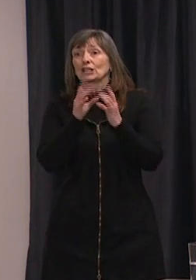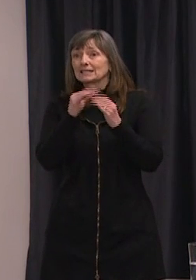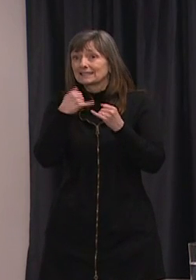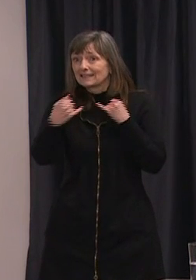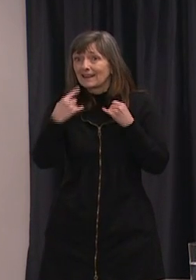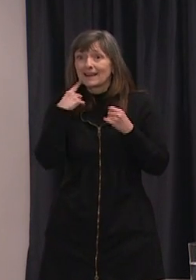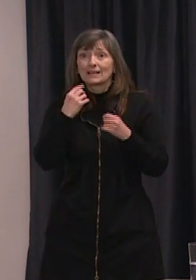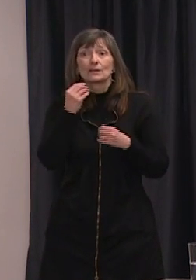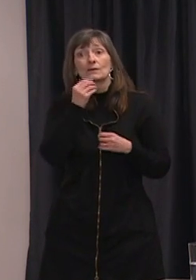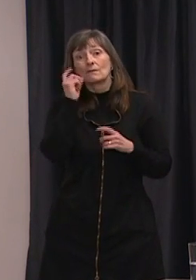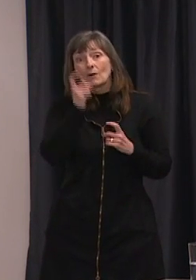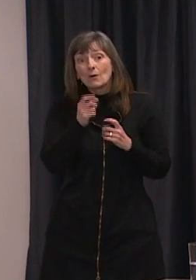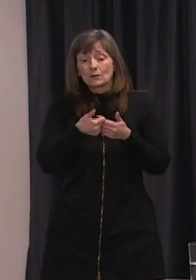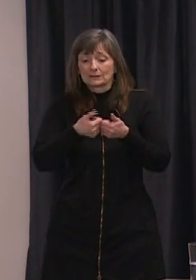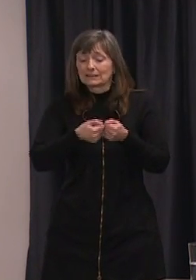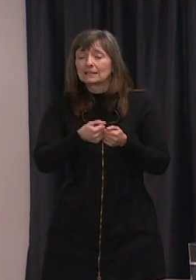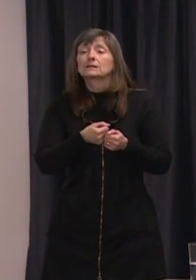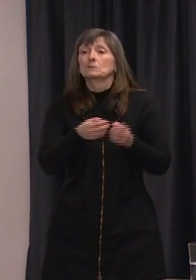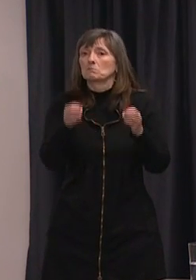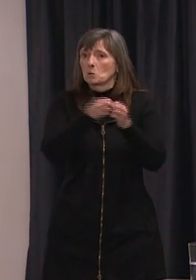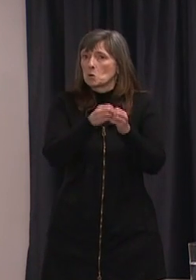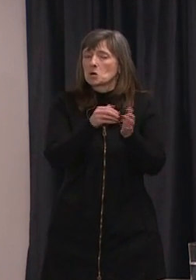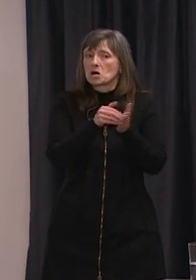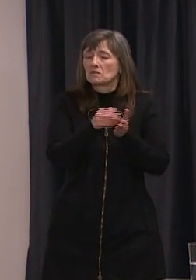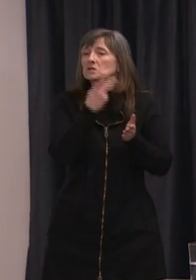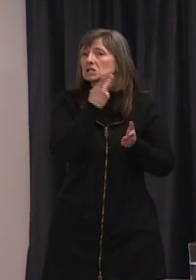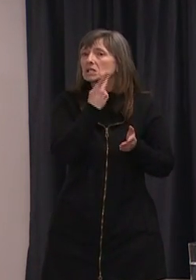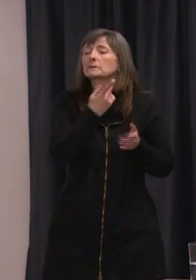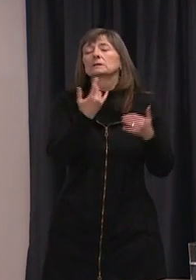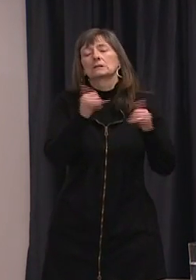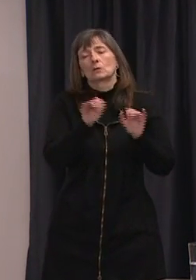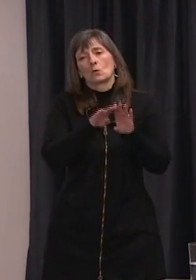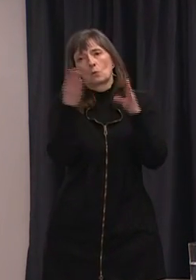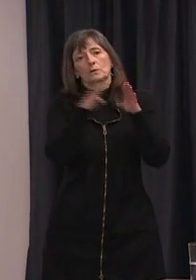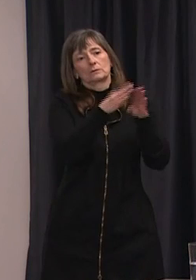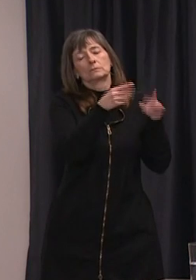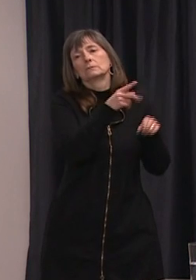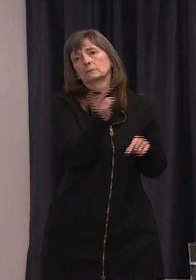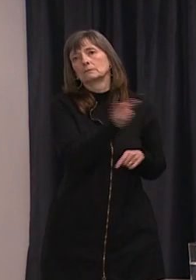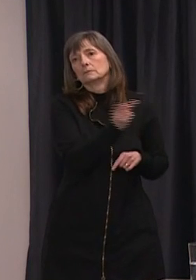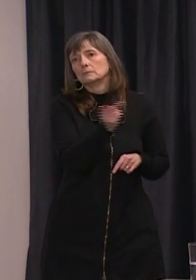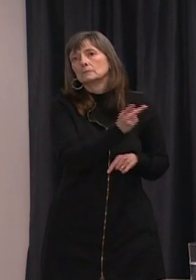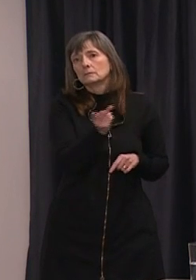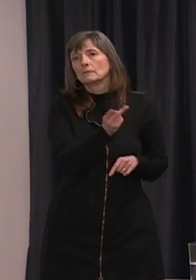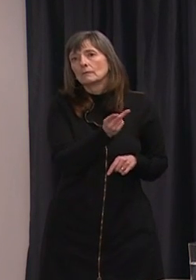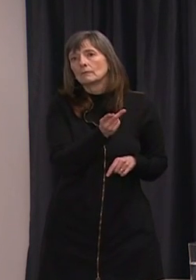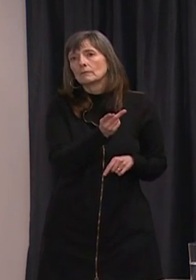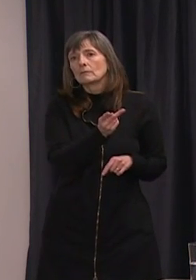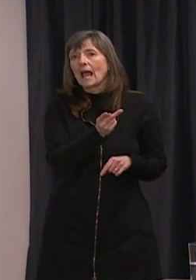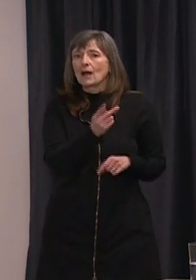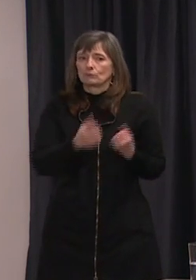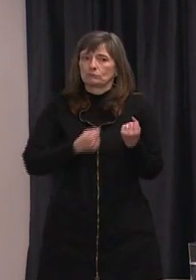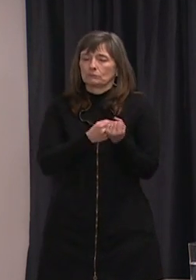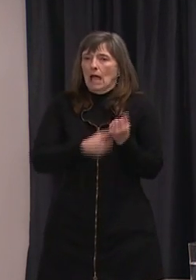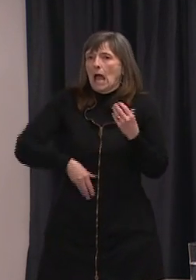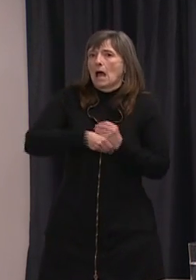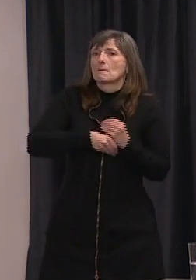line, and these services remain available and have been reinforced.